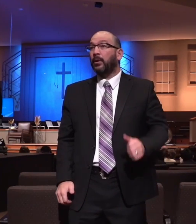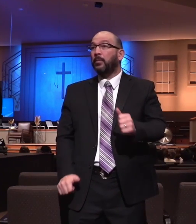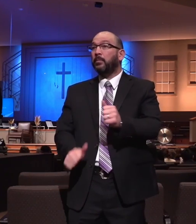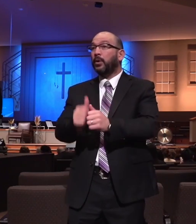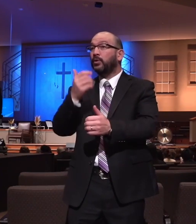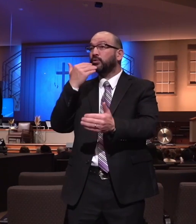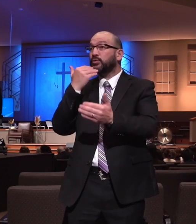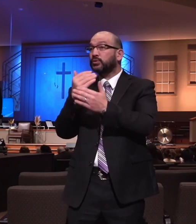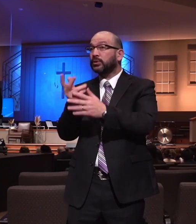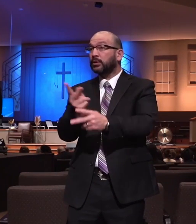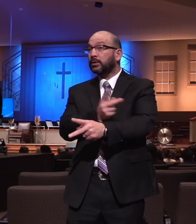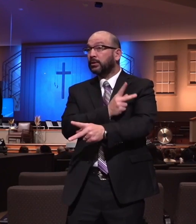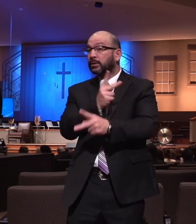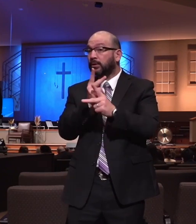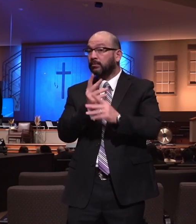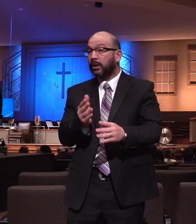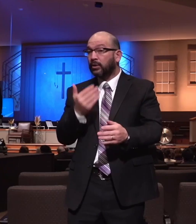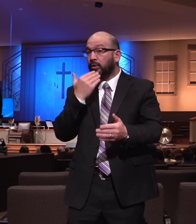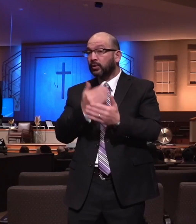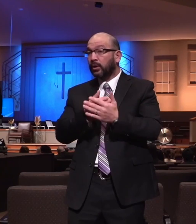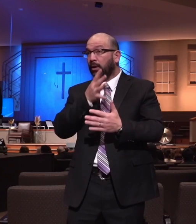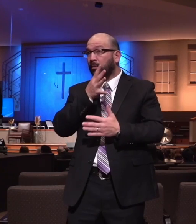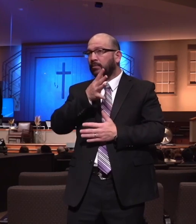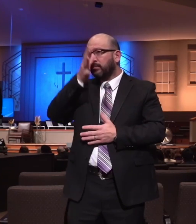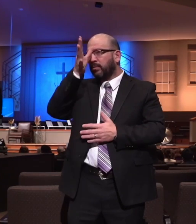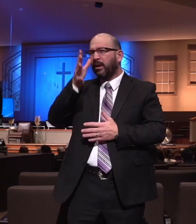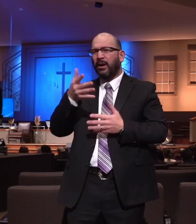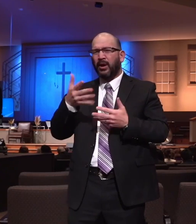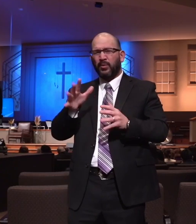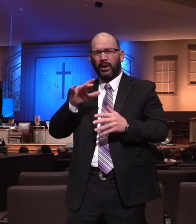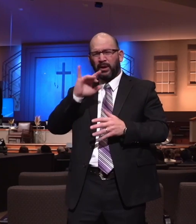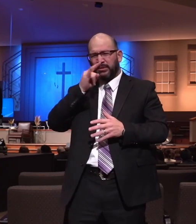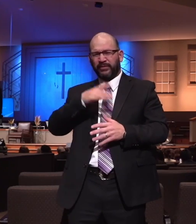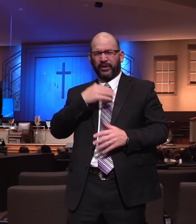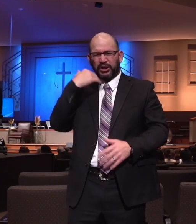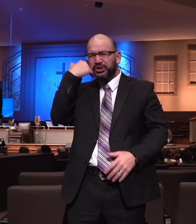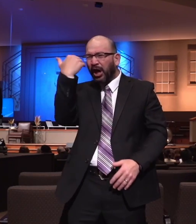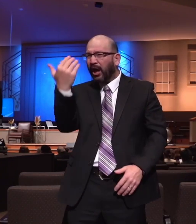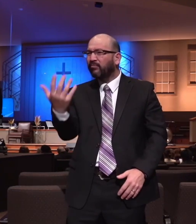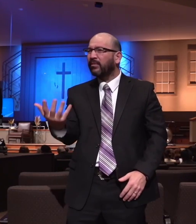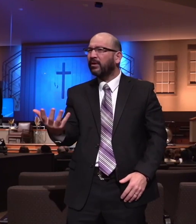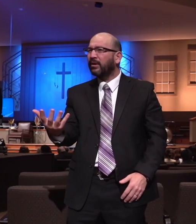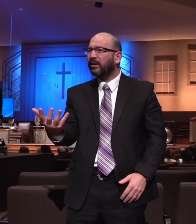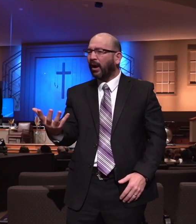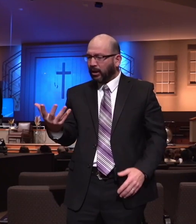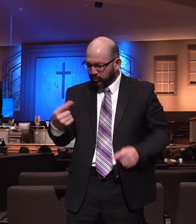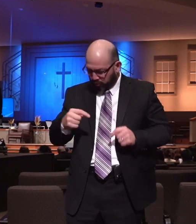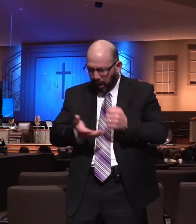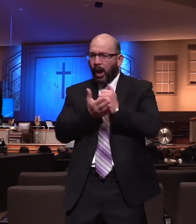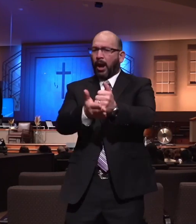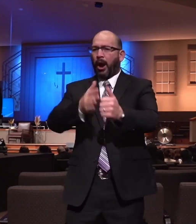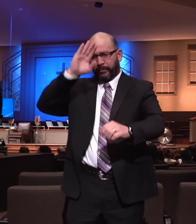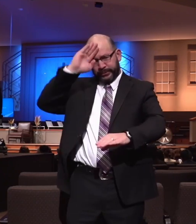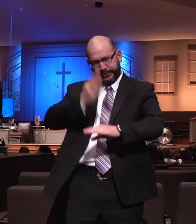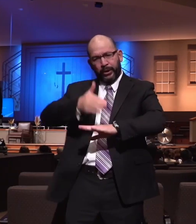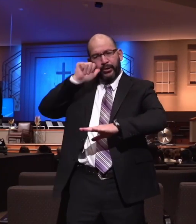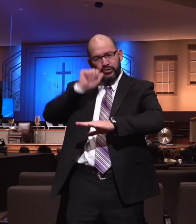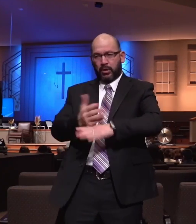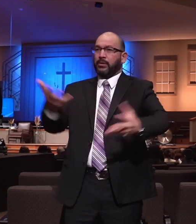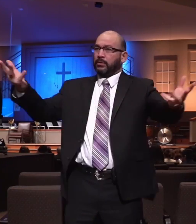pastors and parents, they're not trying to just give a guilt trip. They're trying to help. Paul said, I'm not